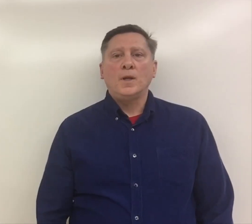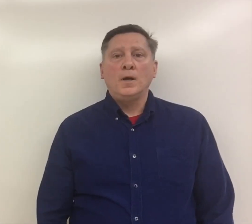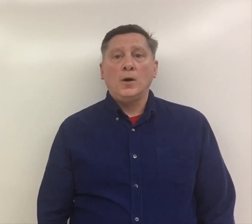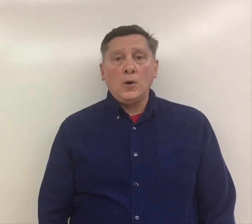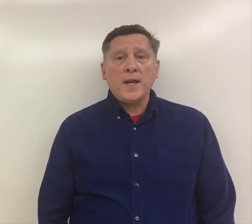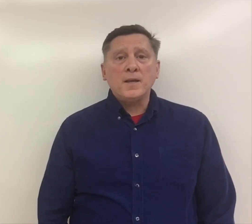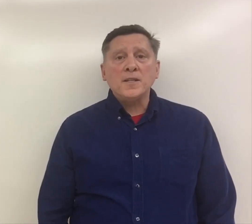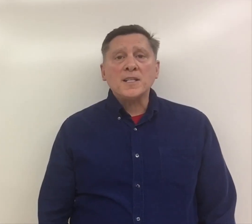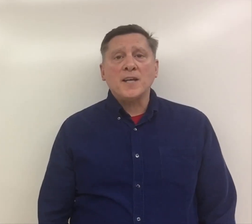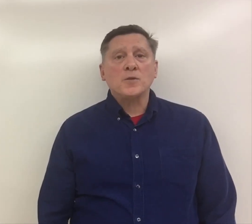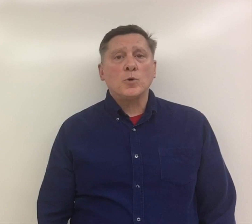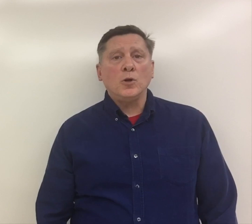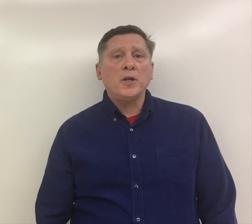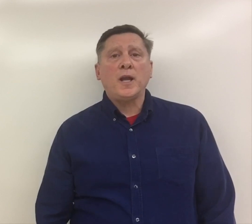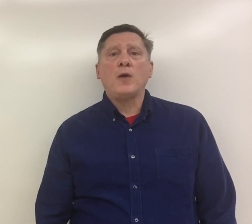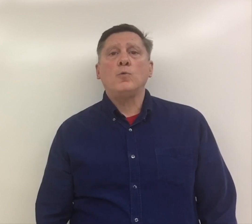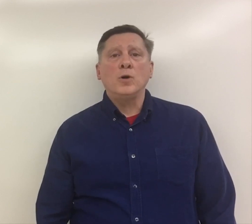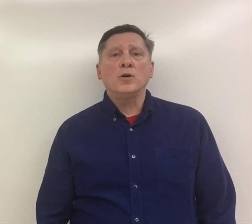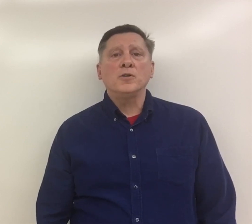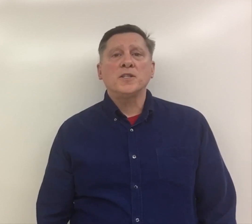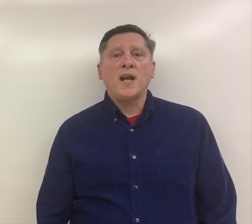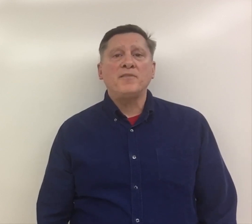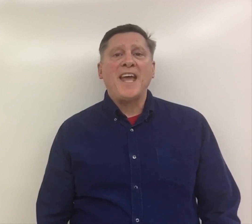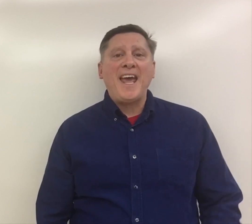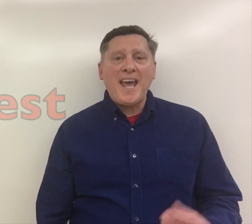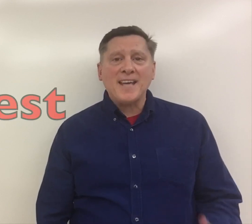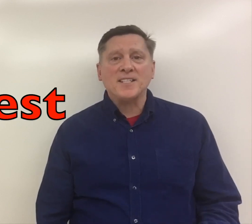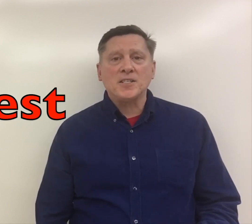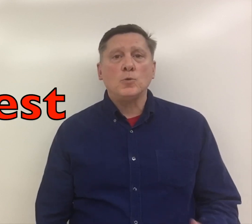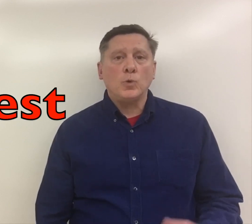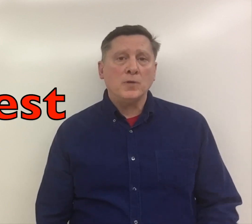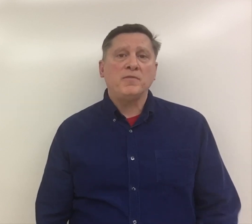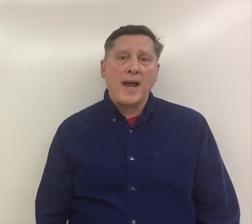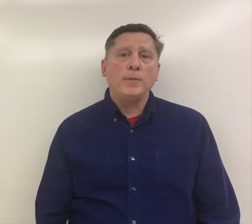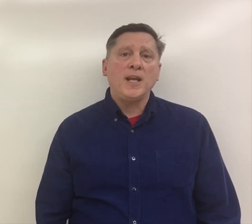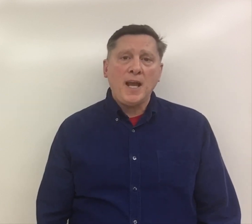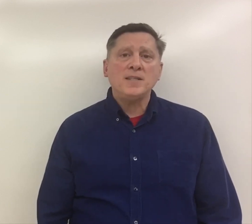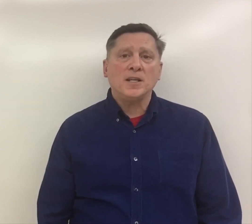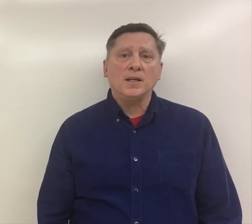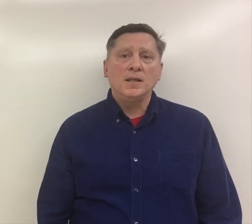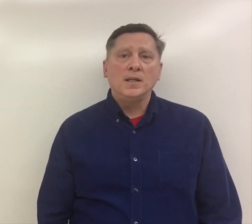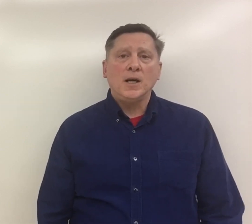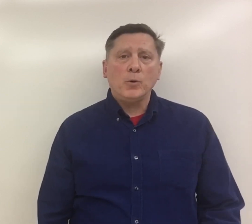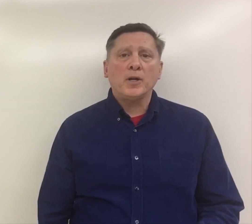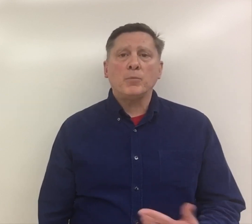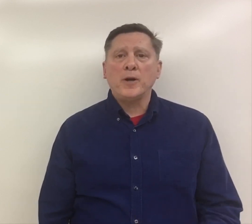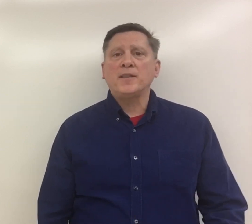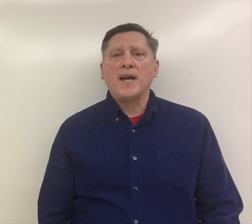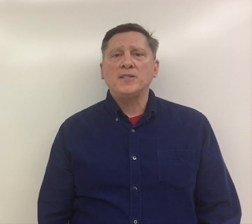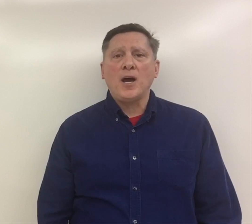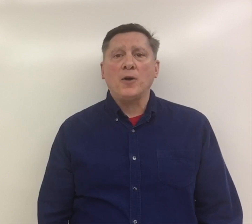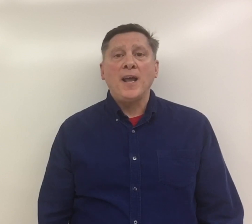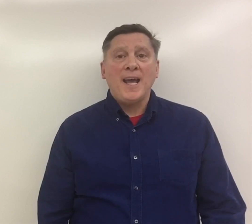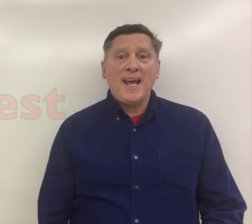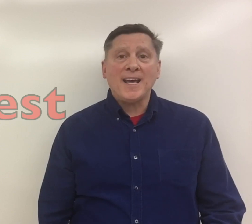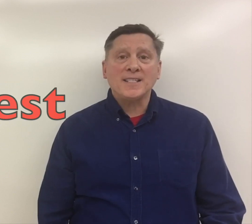Okay, in this lesson we're looking at words that have the est word family ending. And we're going to break that down. Est